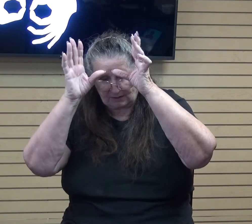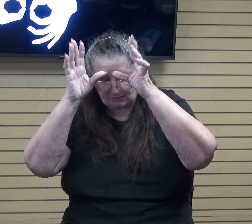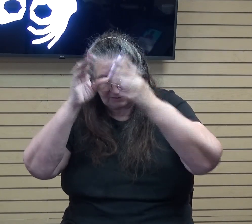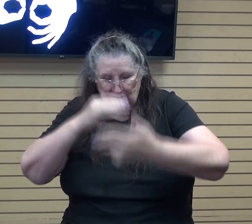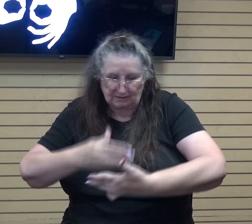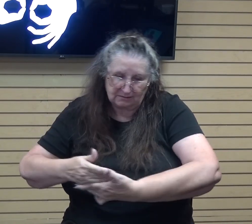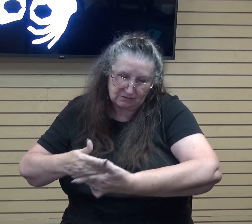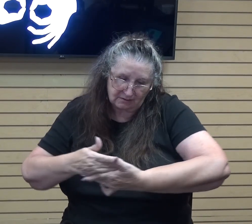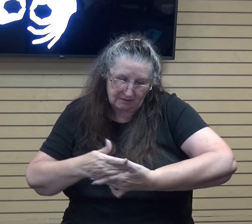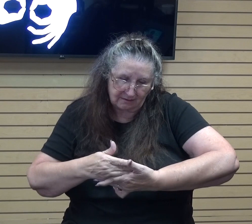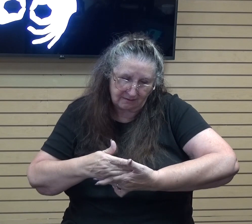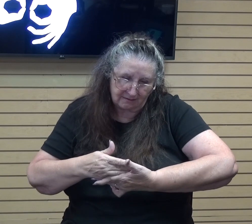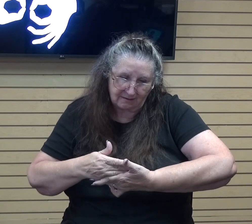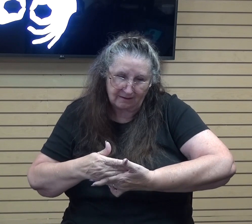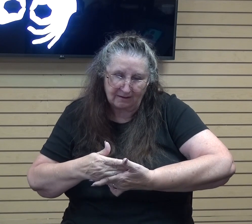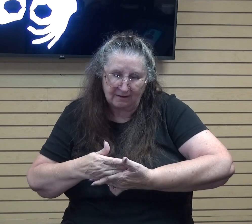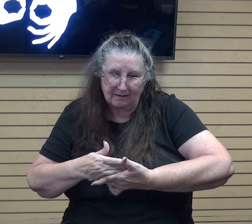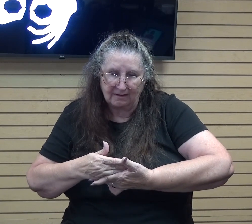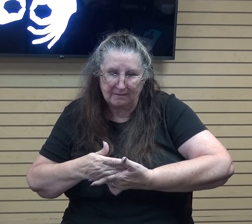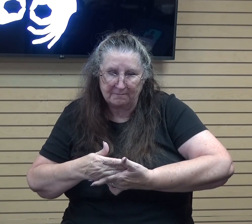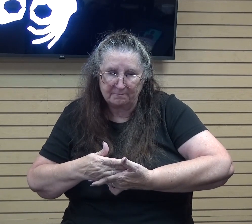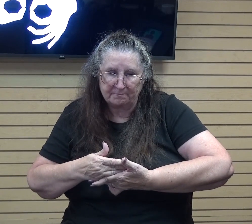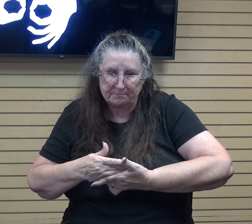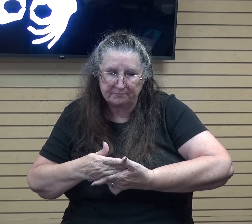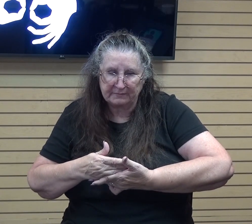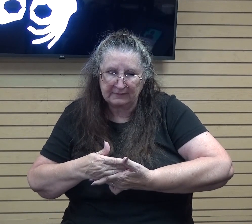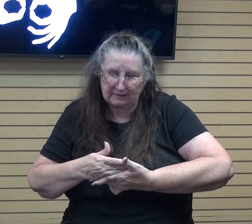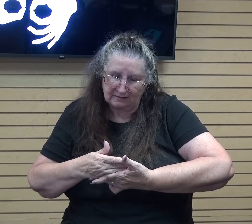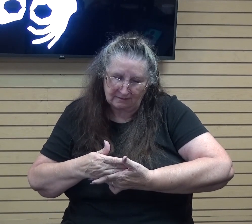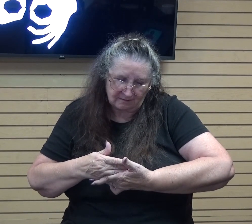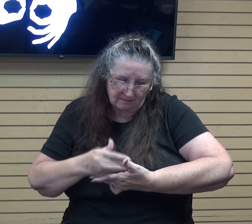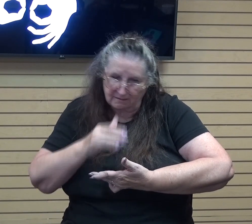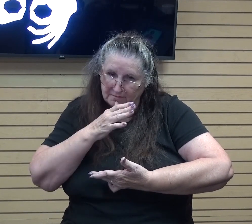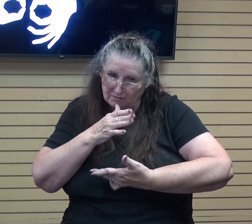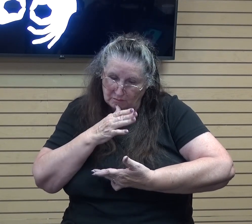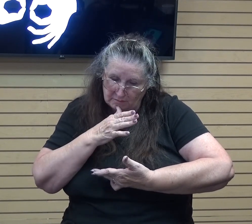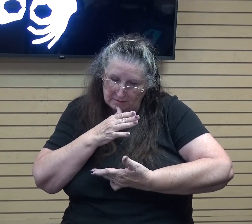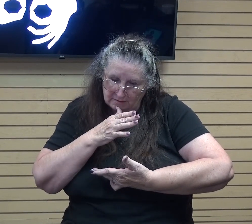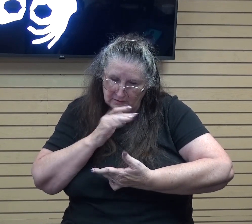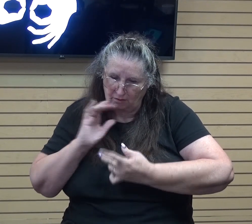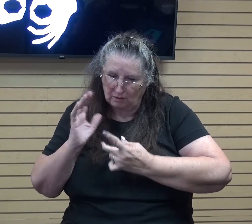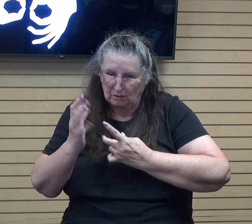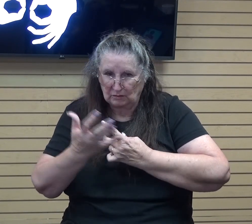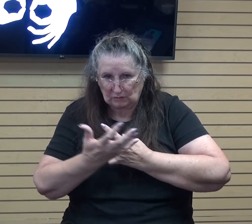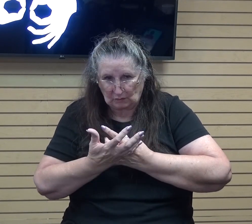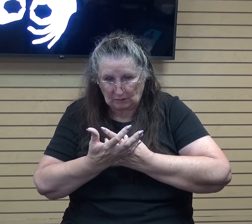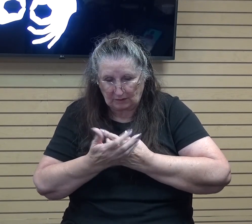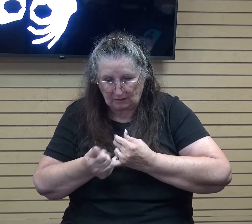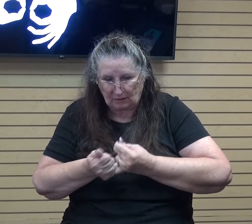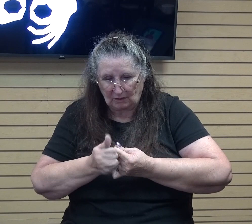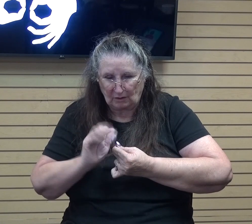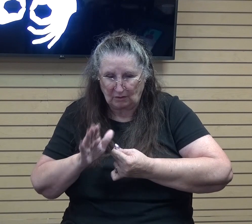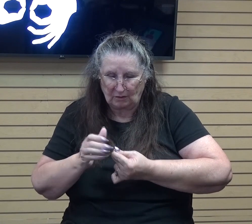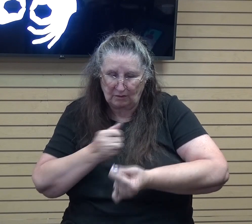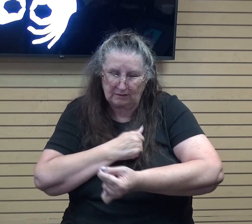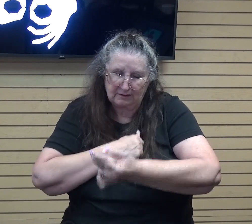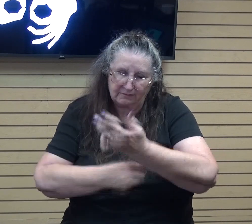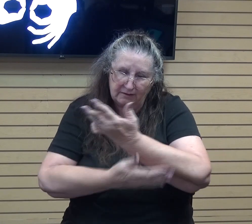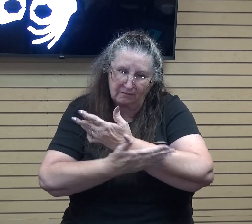that's either lying on its mother's lap or it's surrounded with her loving arms wrapped